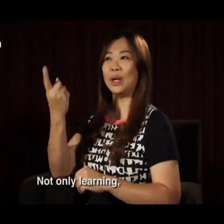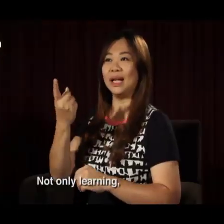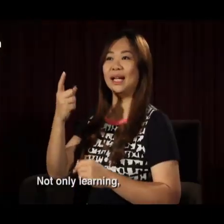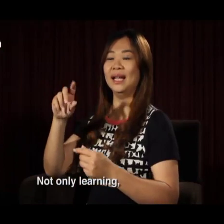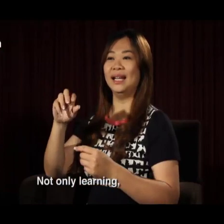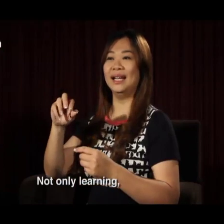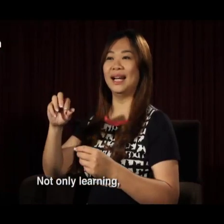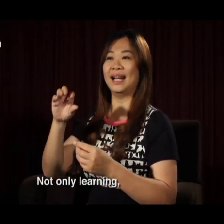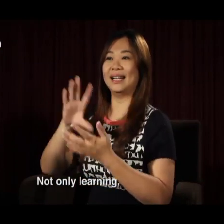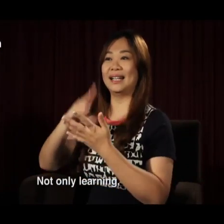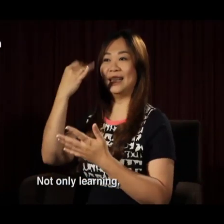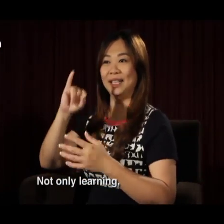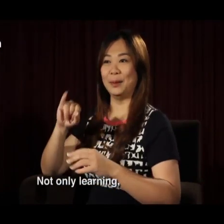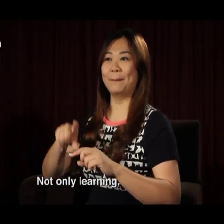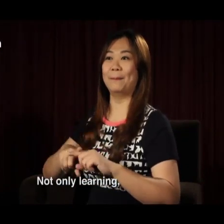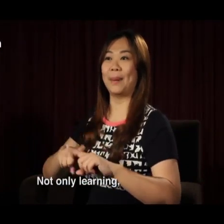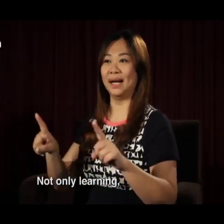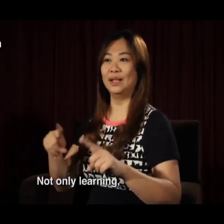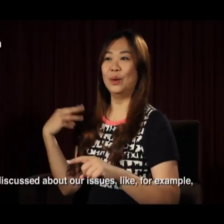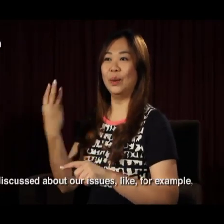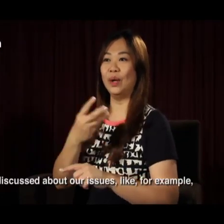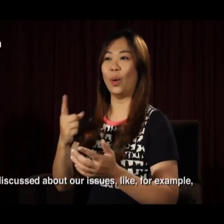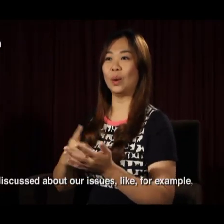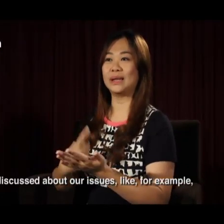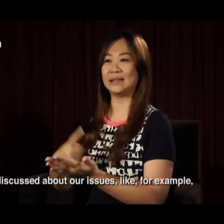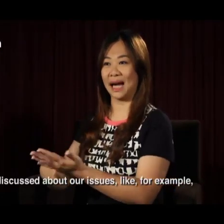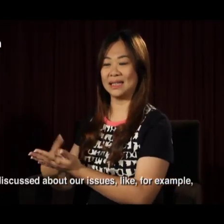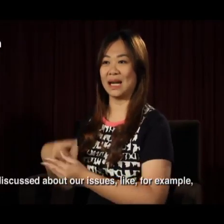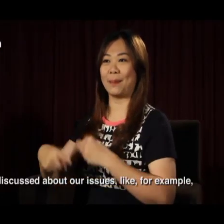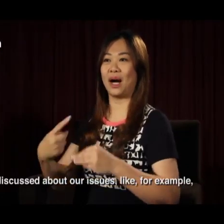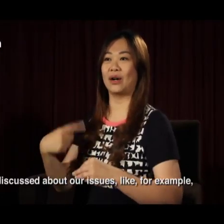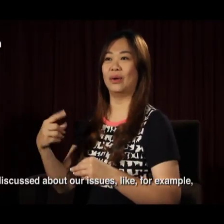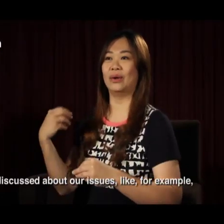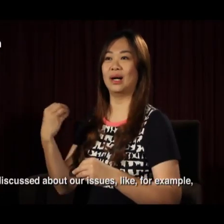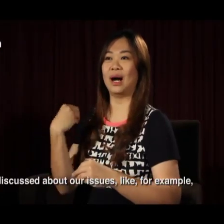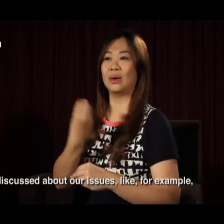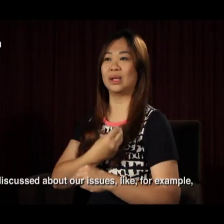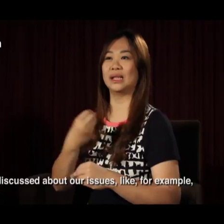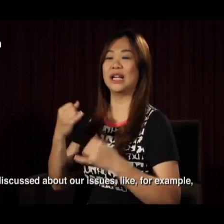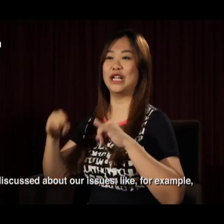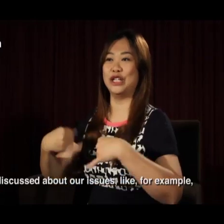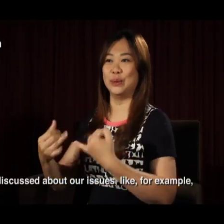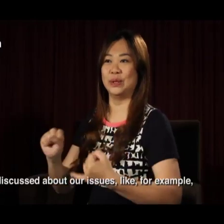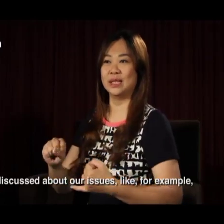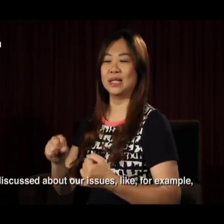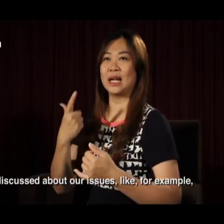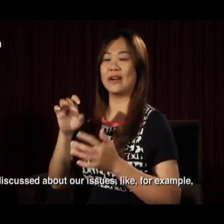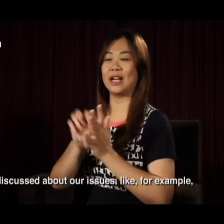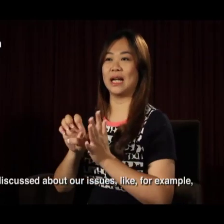only learning, but we think about our issues. Like, for